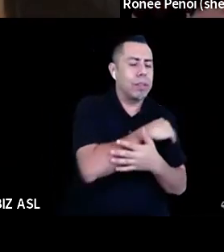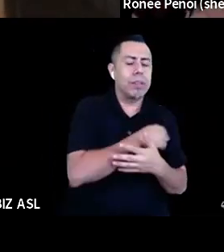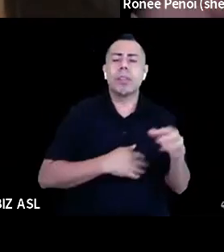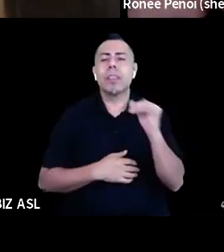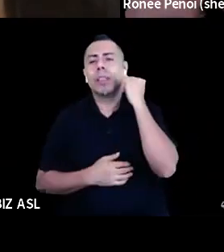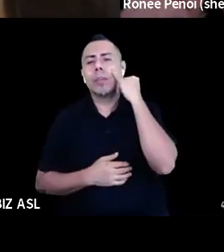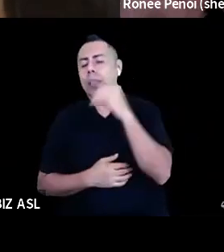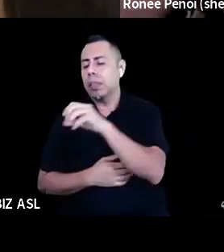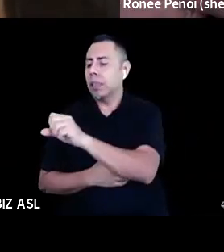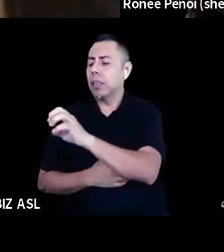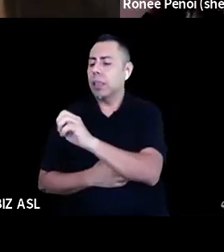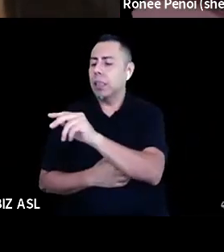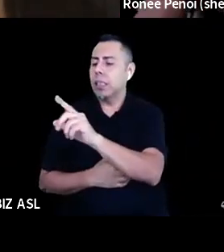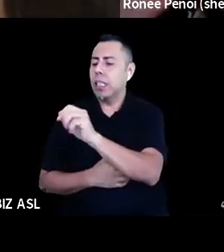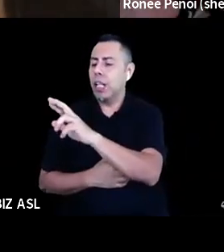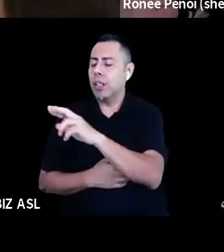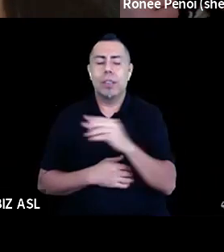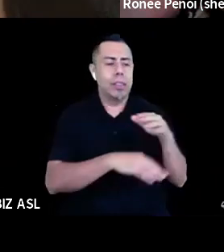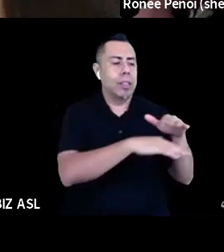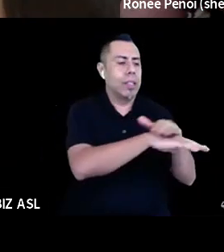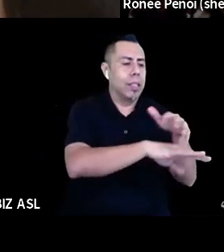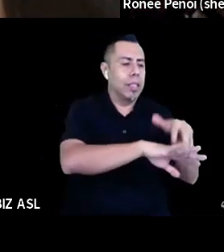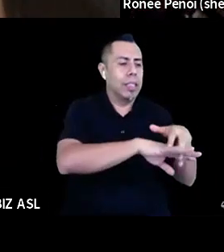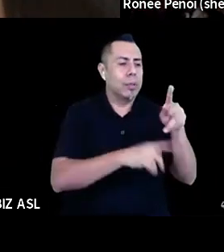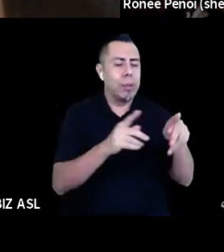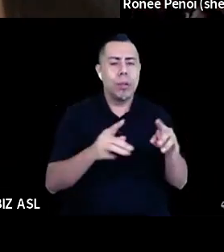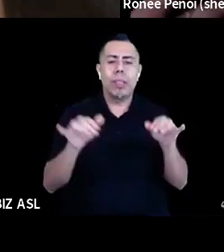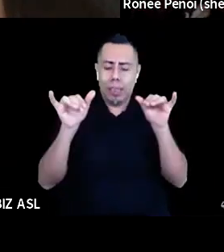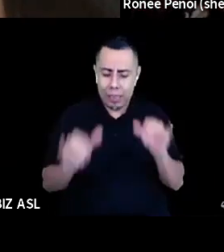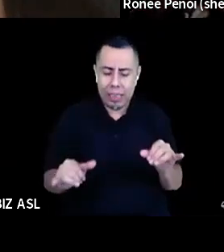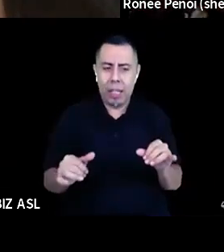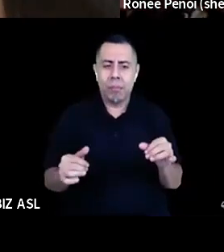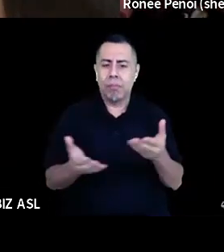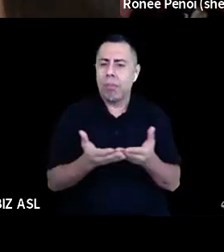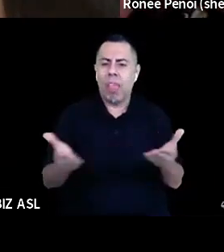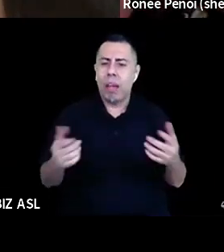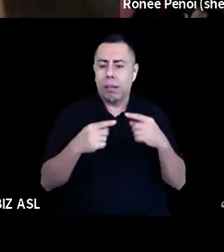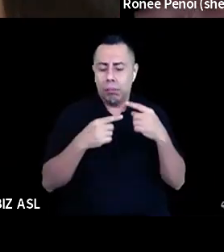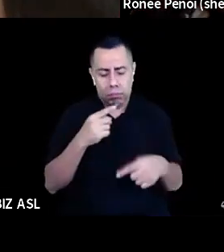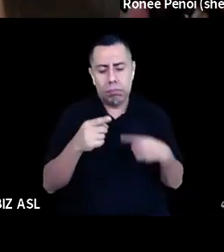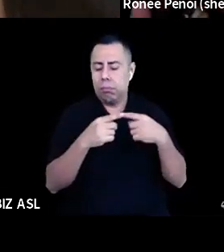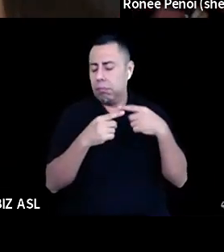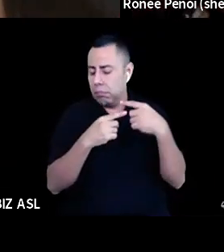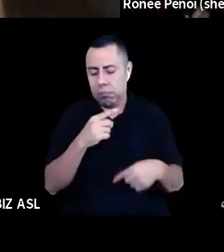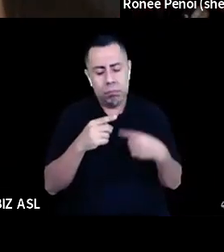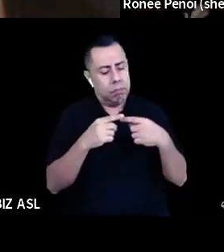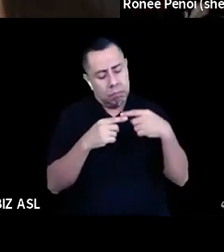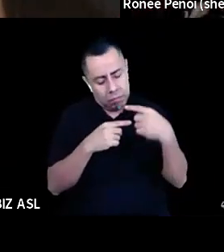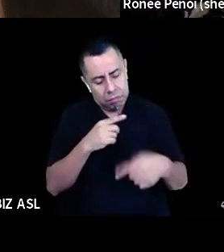And you just see it playing over and over and over again. And this is just another way that we're seeing it. And so,